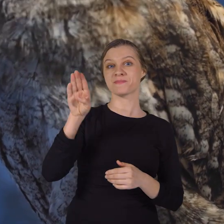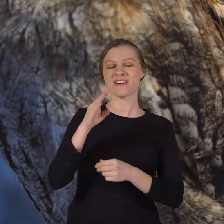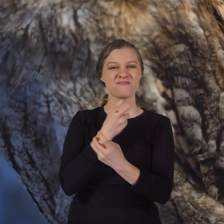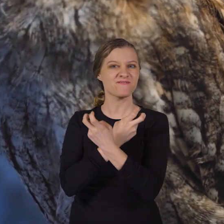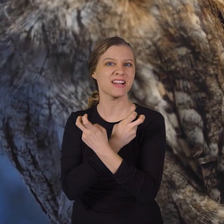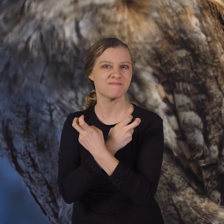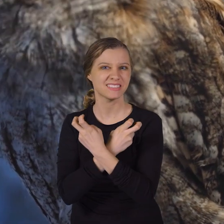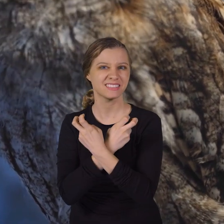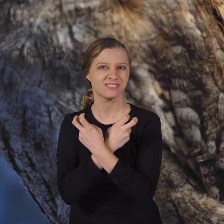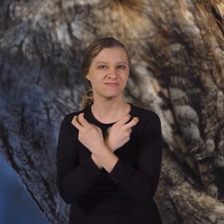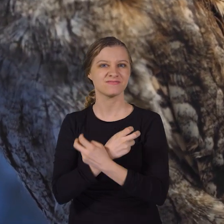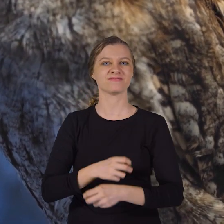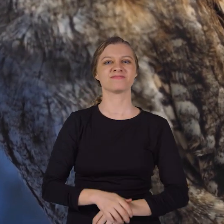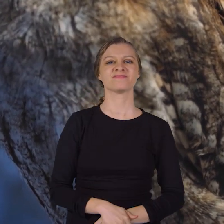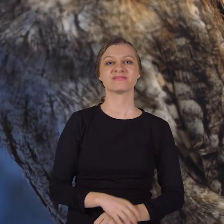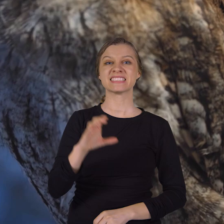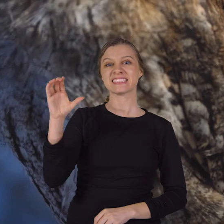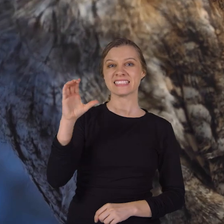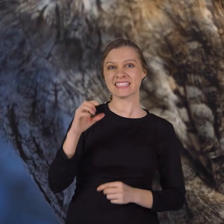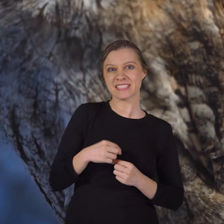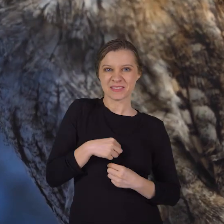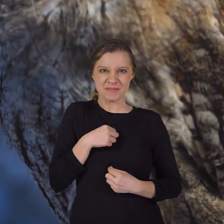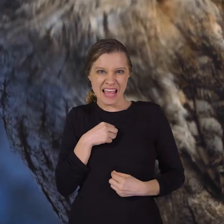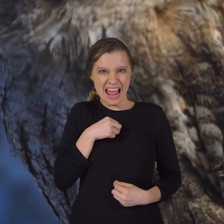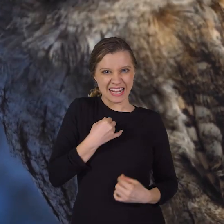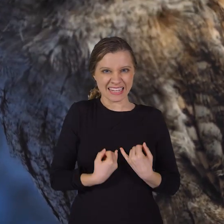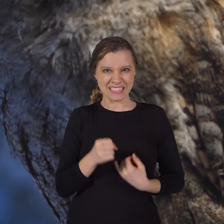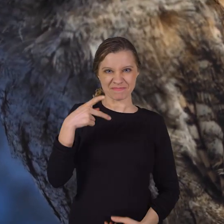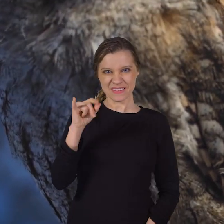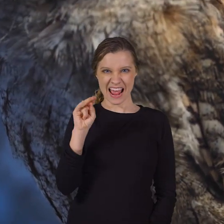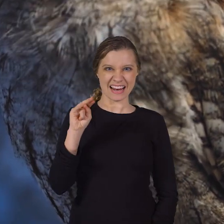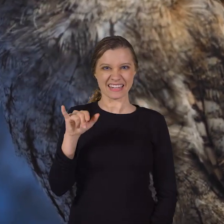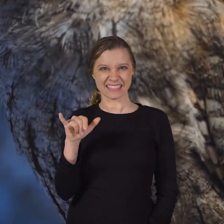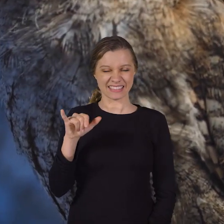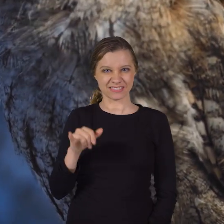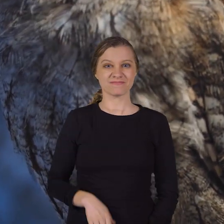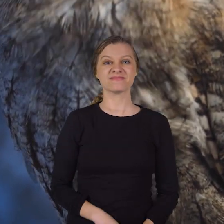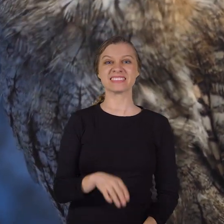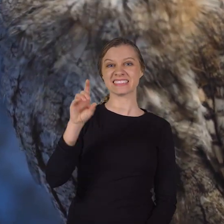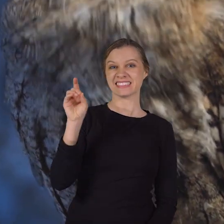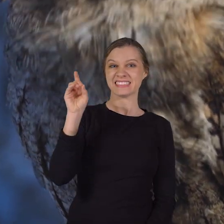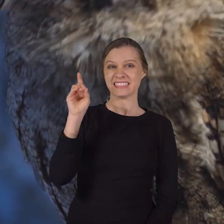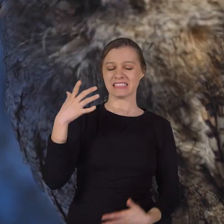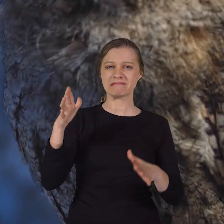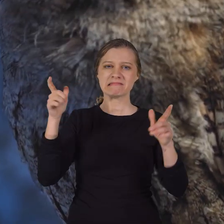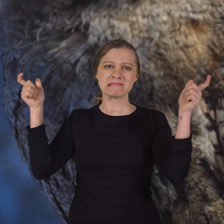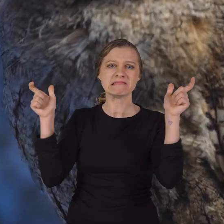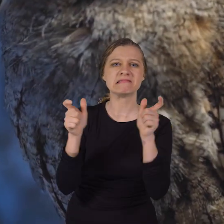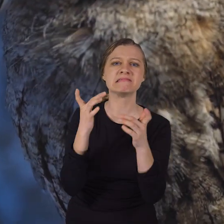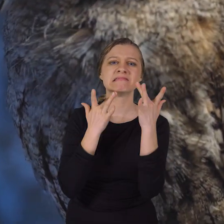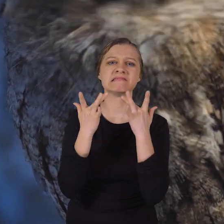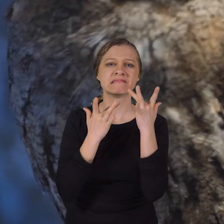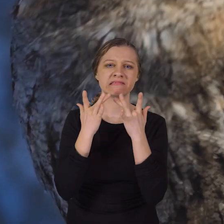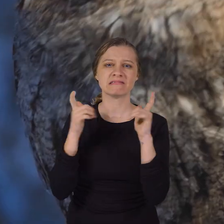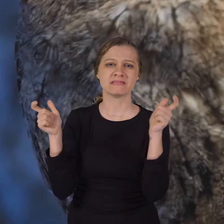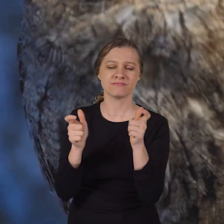C. Spiny D. Endangered E. Prey